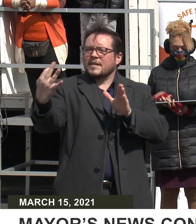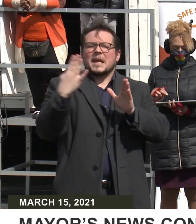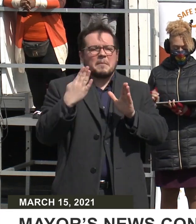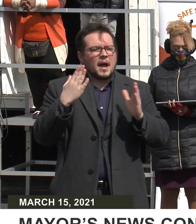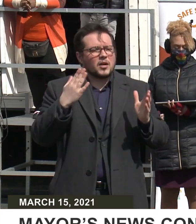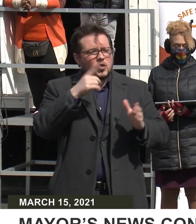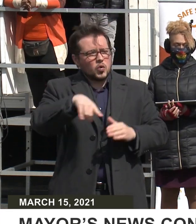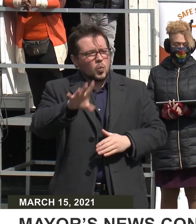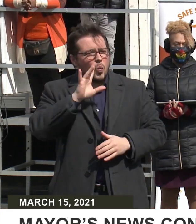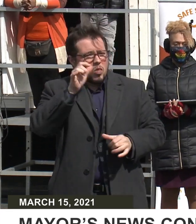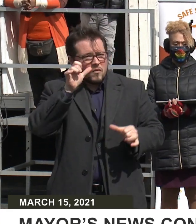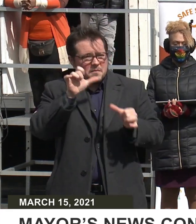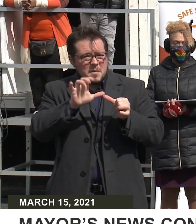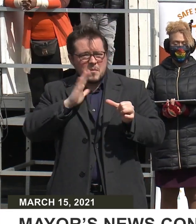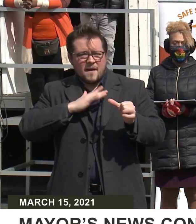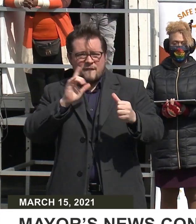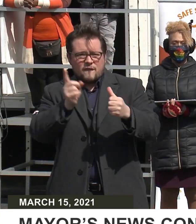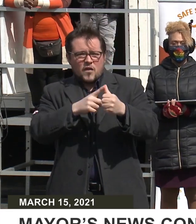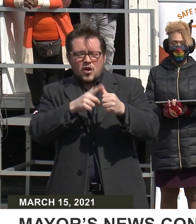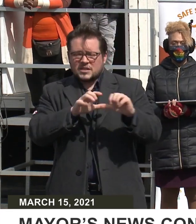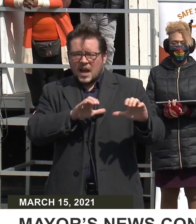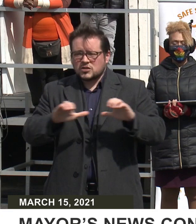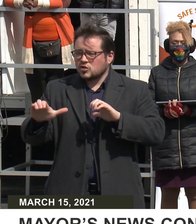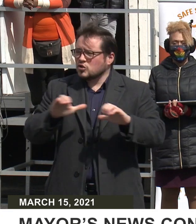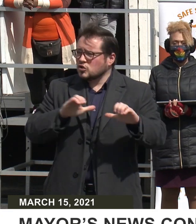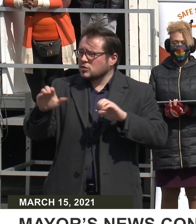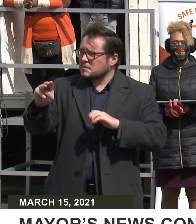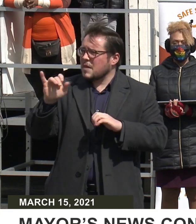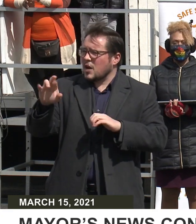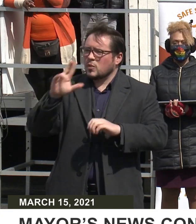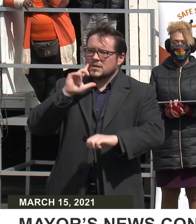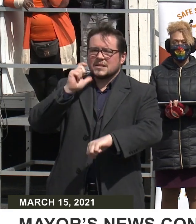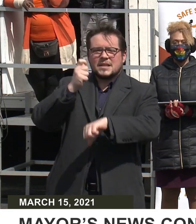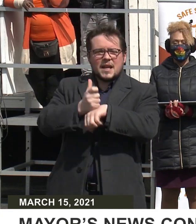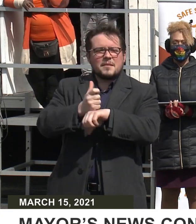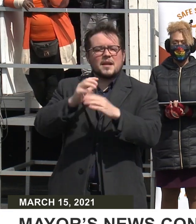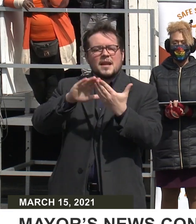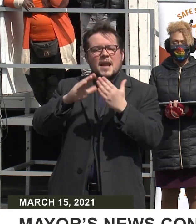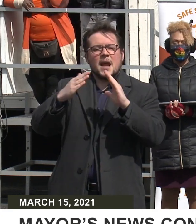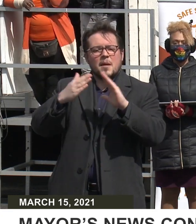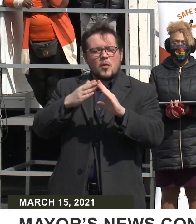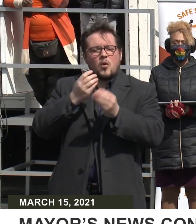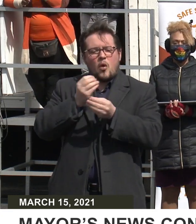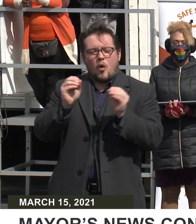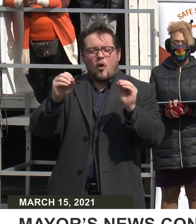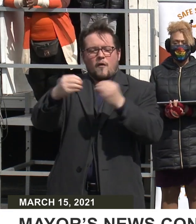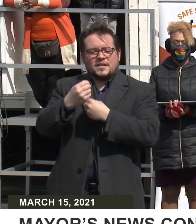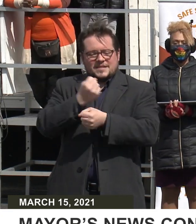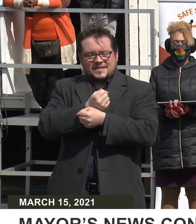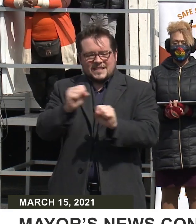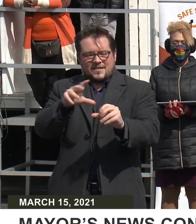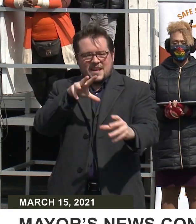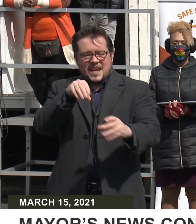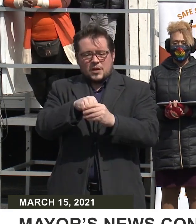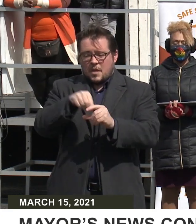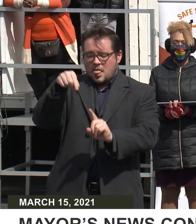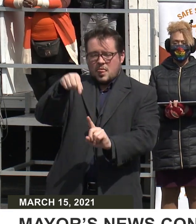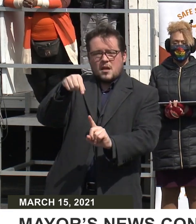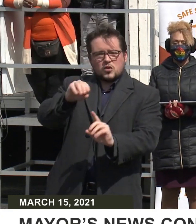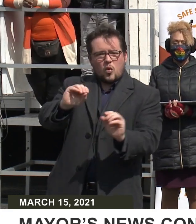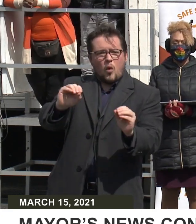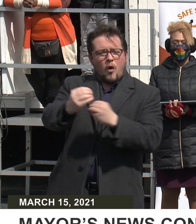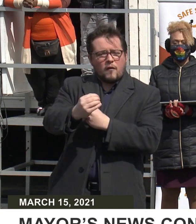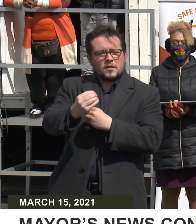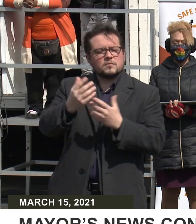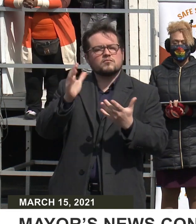first actions as mayor was establishing the mayor's office of neighborhood safety and engagement. This office is responsible for